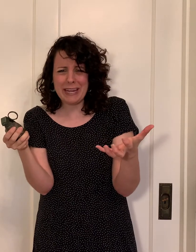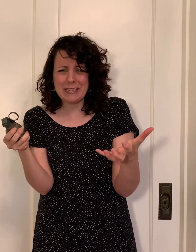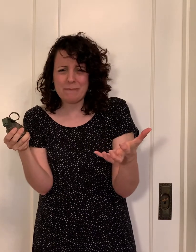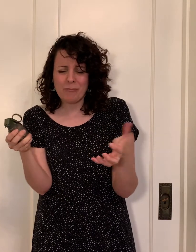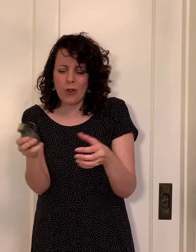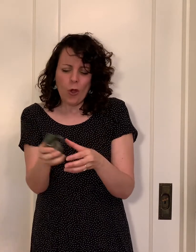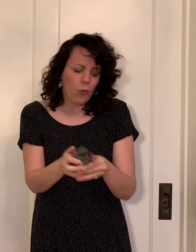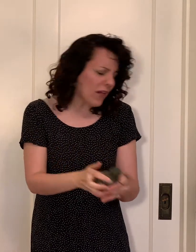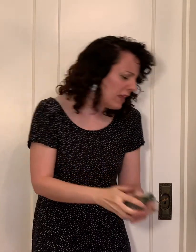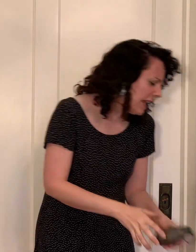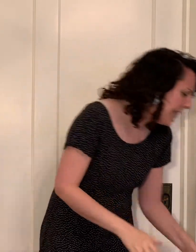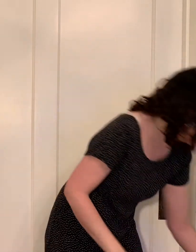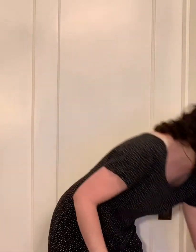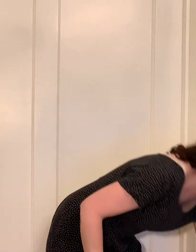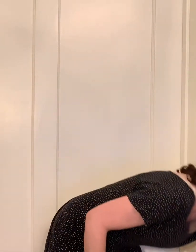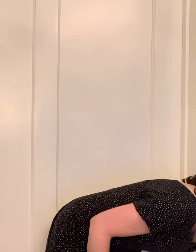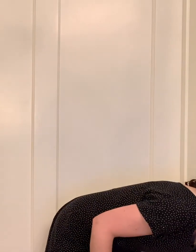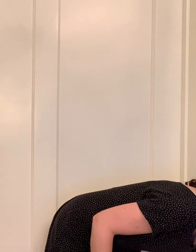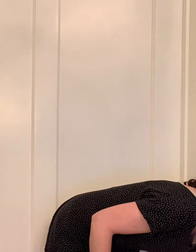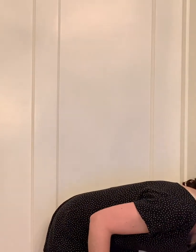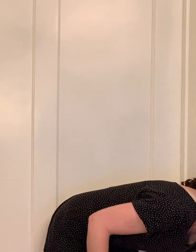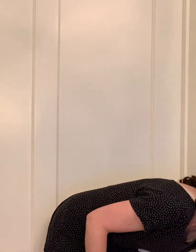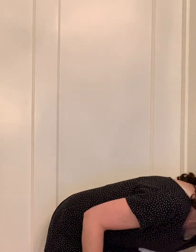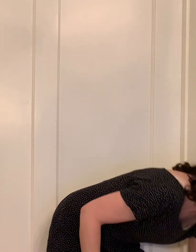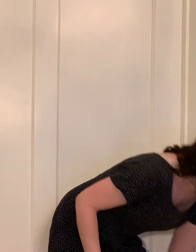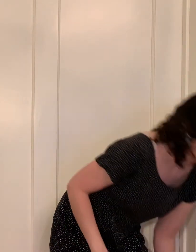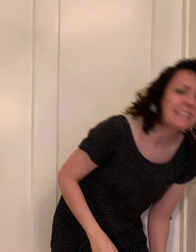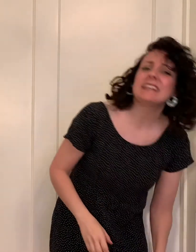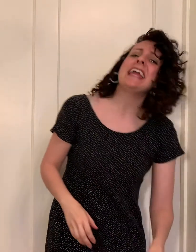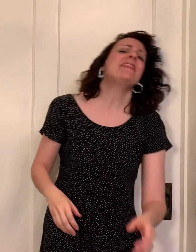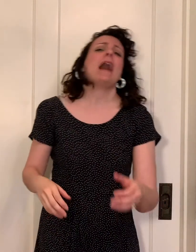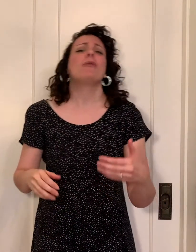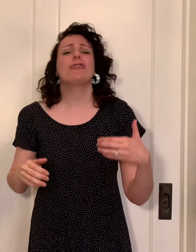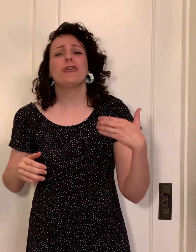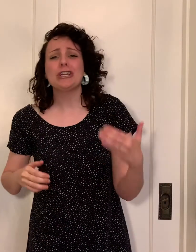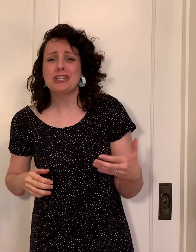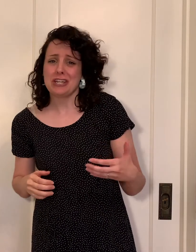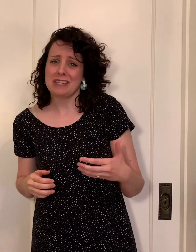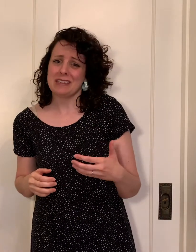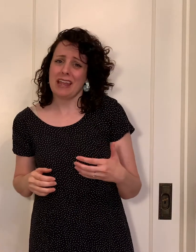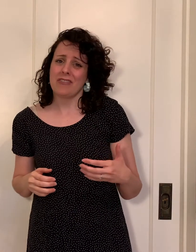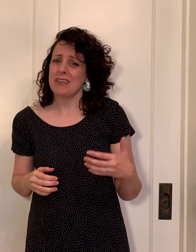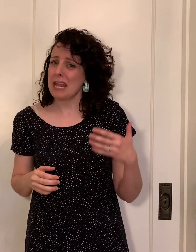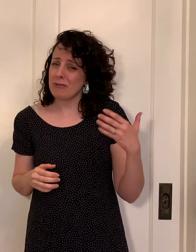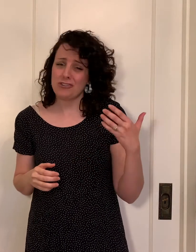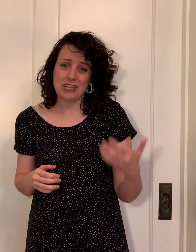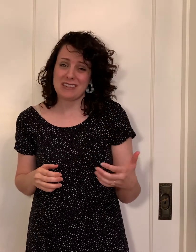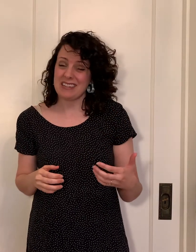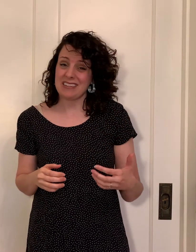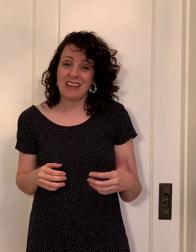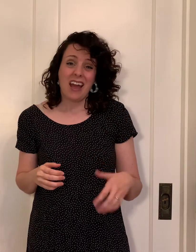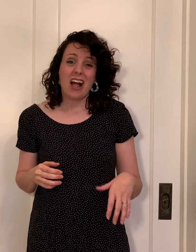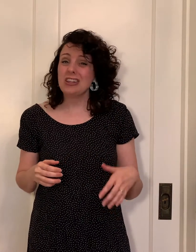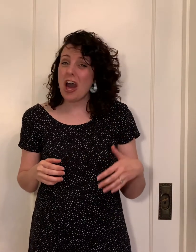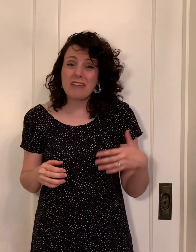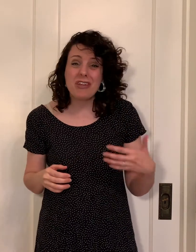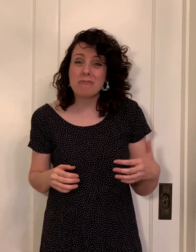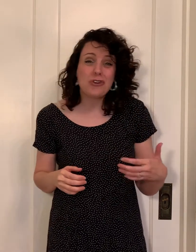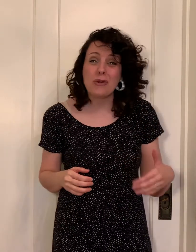well in some ways it's like that with christians and the name of jesus a lot of them don't